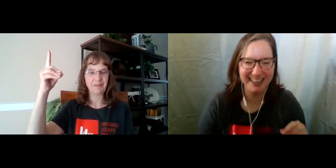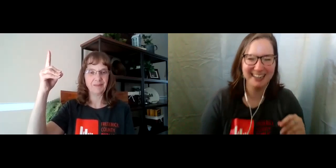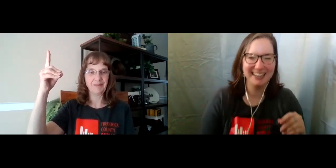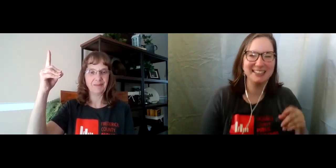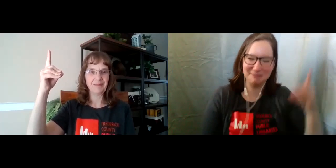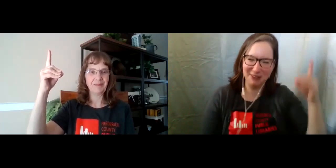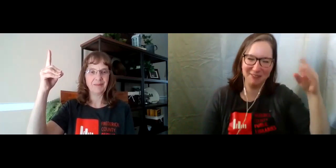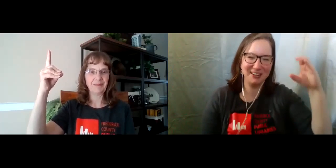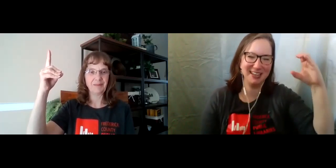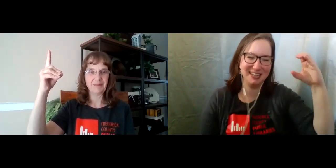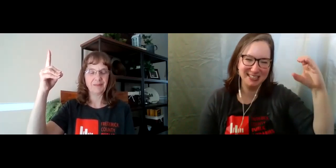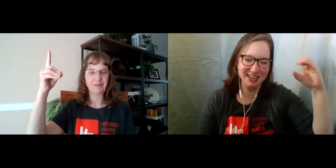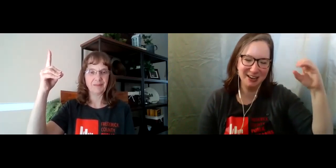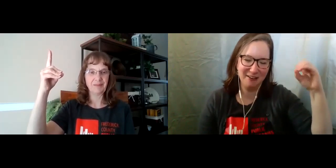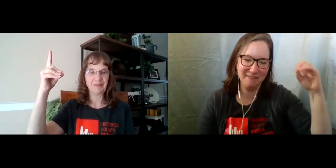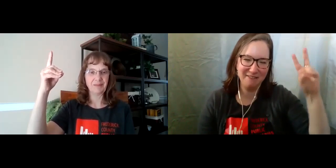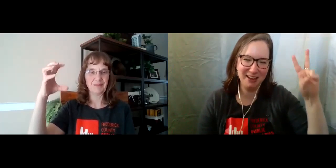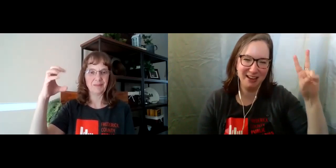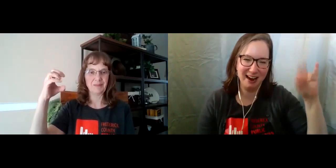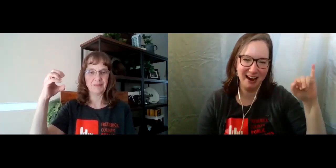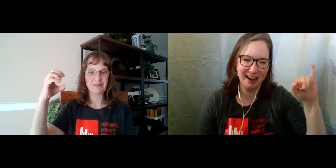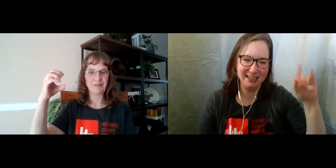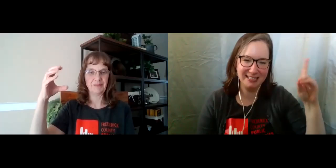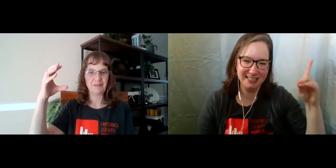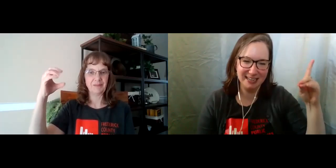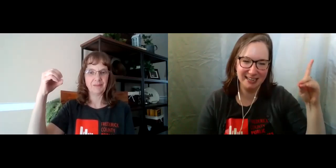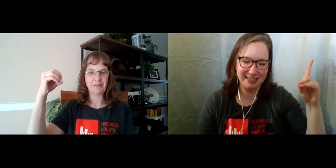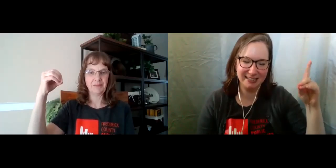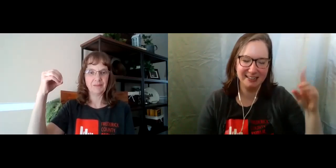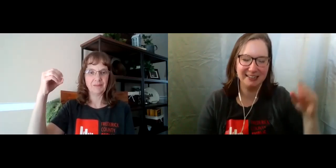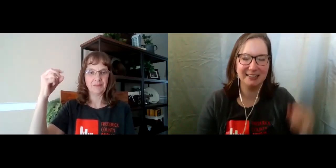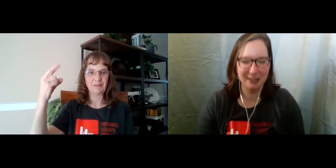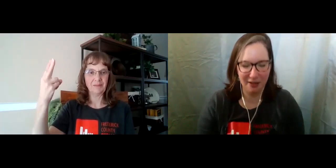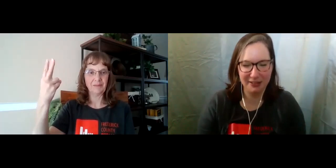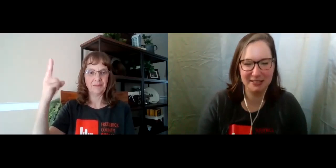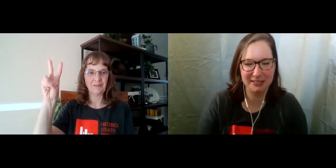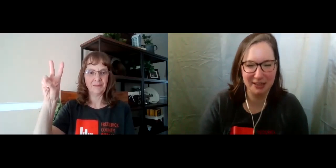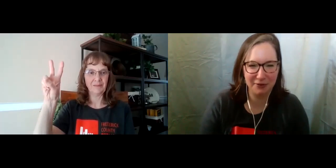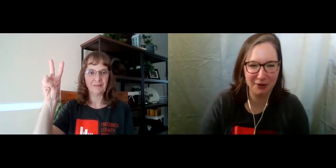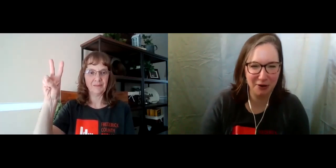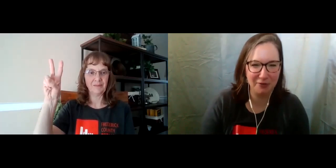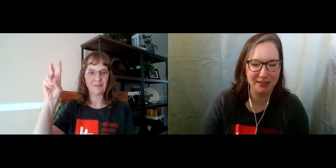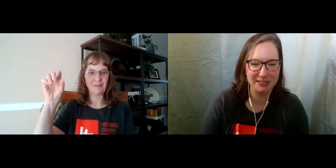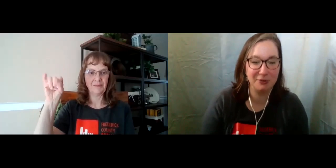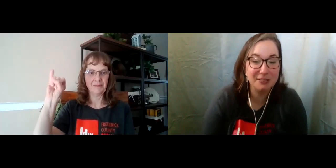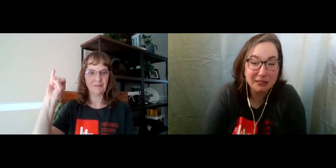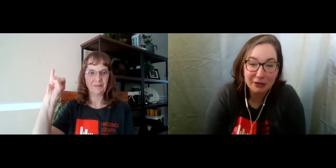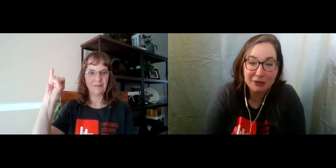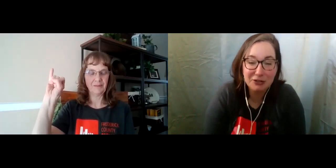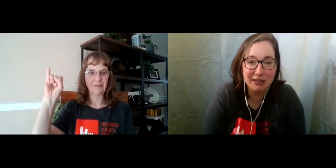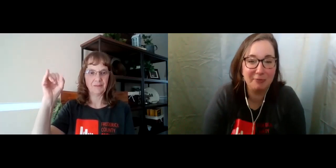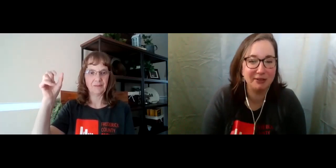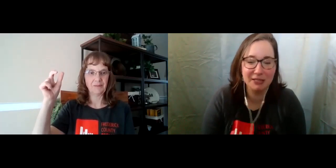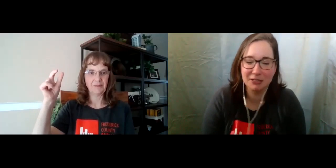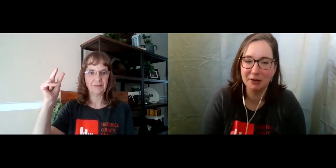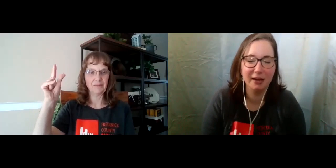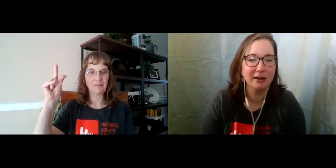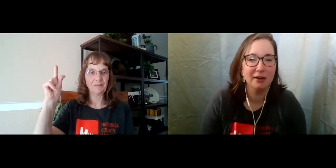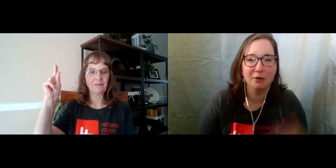So perfect. Yeah. C-O-V-I-D. Yeah. That's the sign for COVID. So it's a little tricky, but that's okay. With